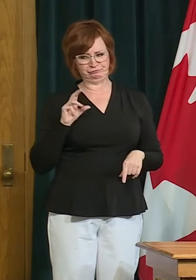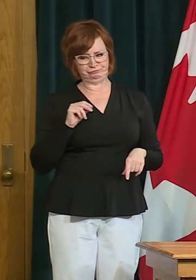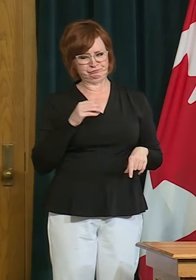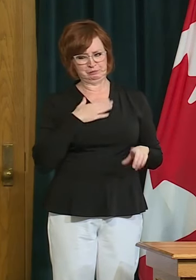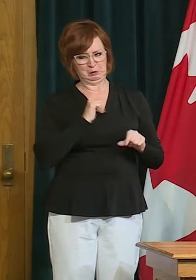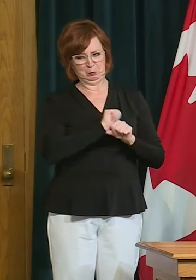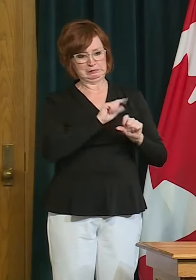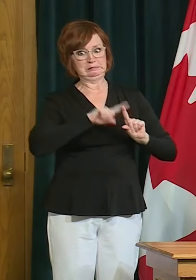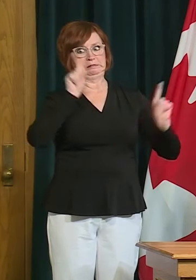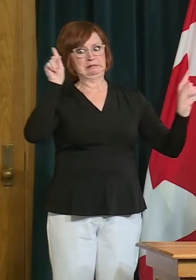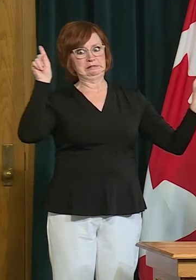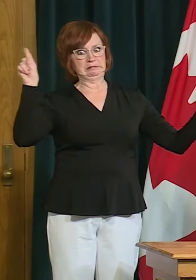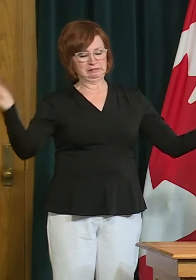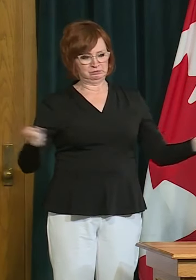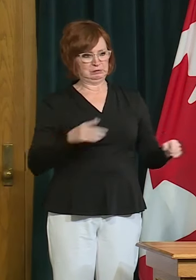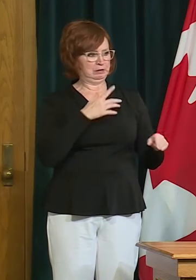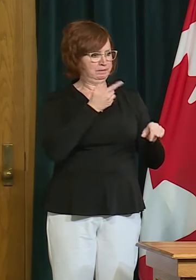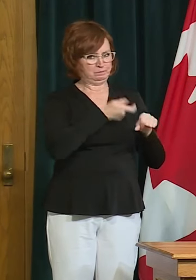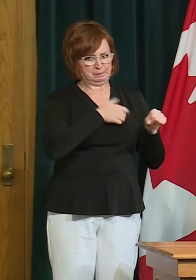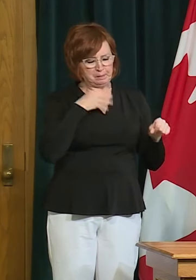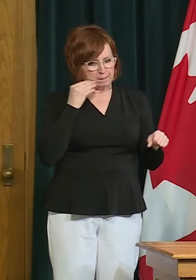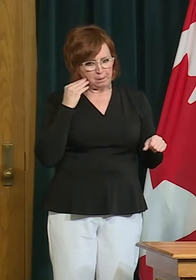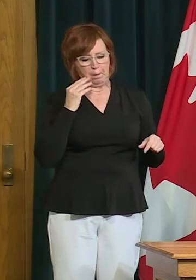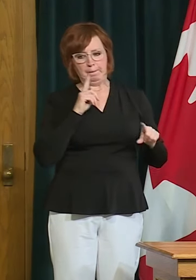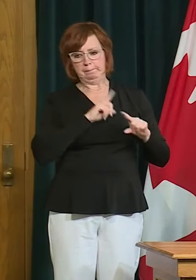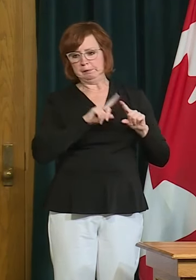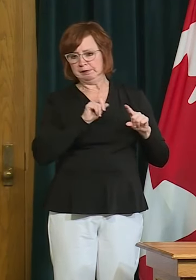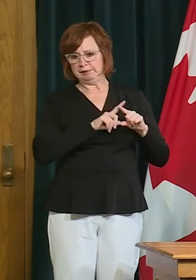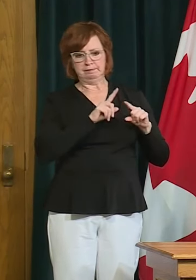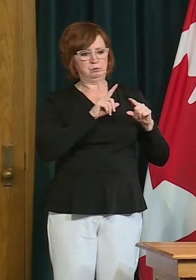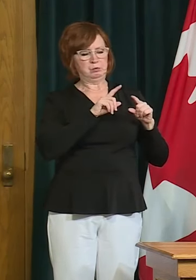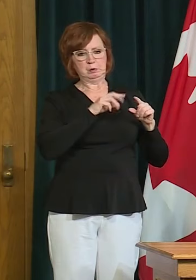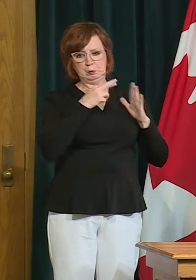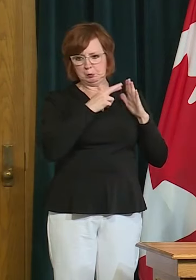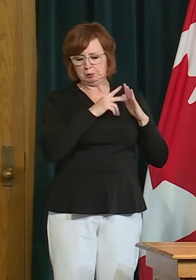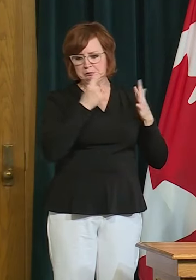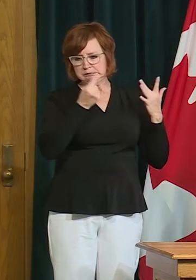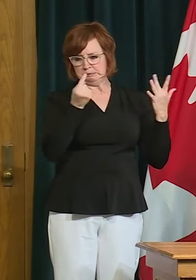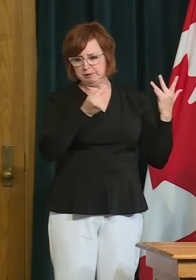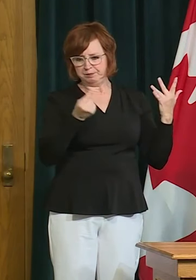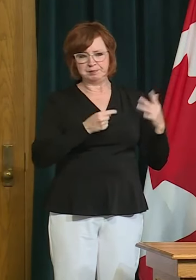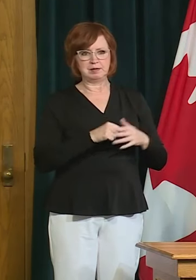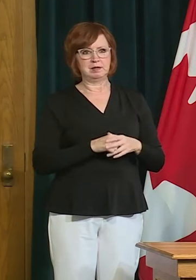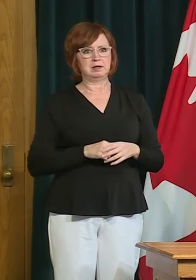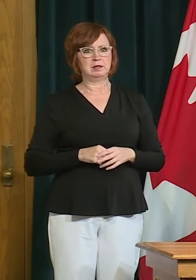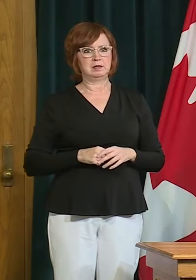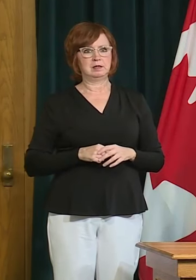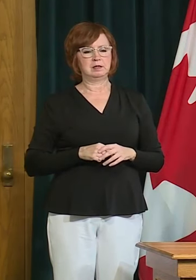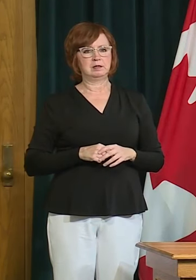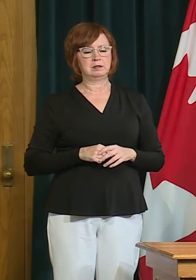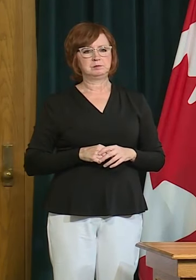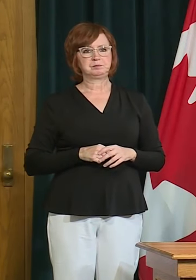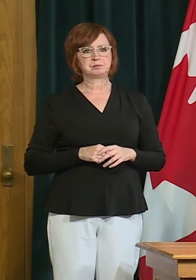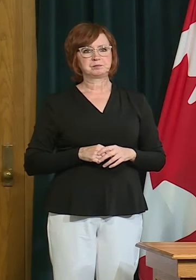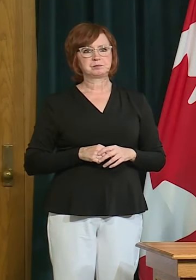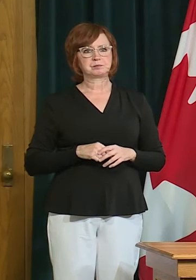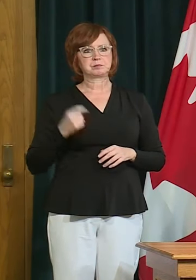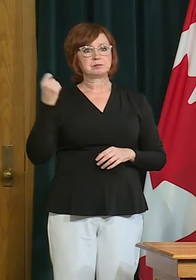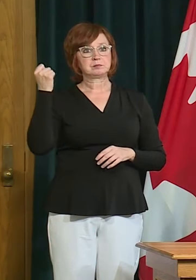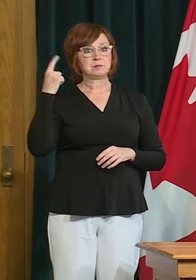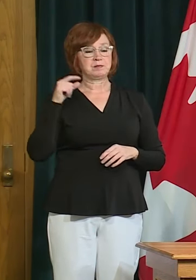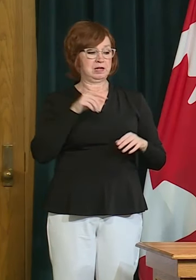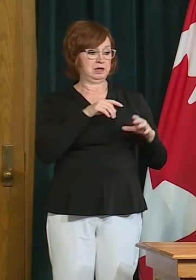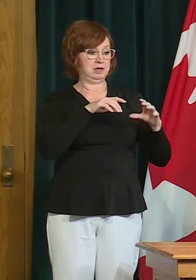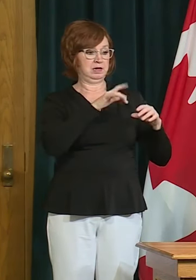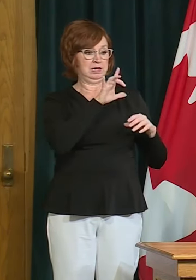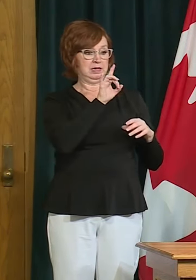that have uh arisen as we uh go through the phases of reopening that 13 that other 13 percent of the uh